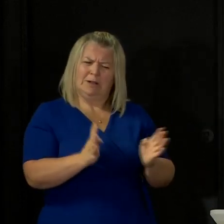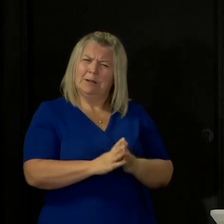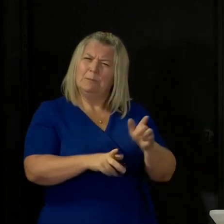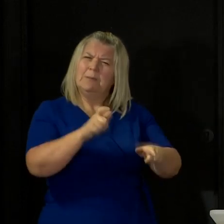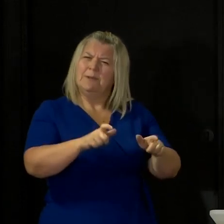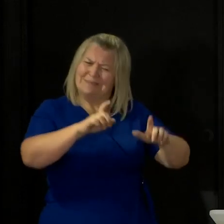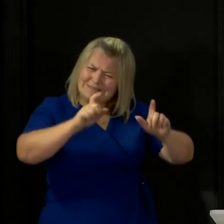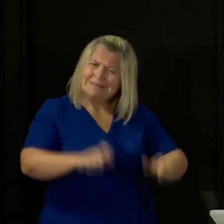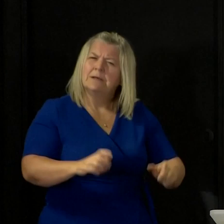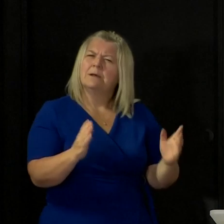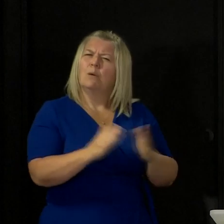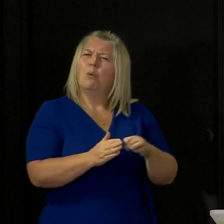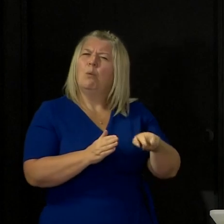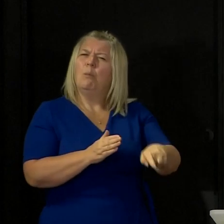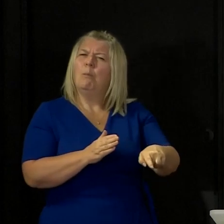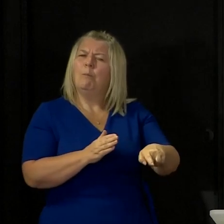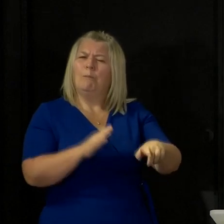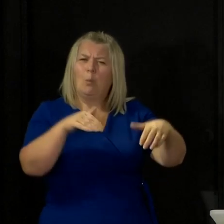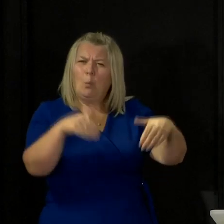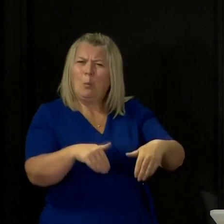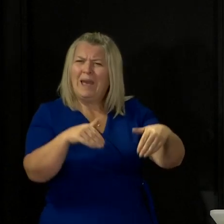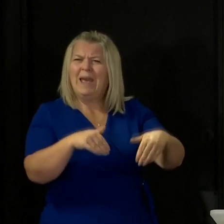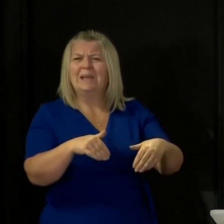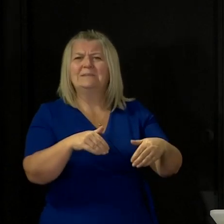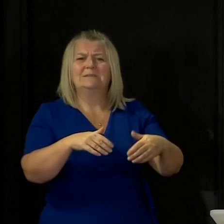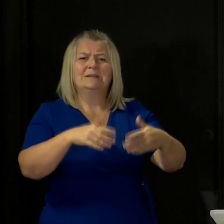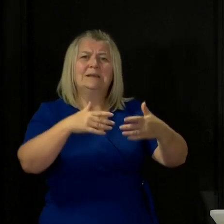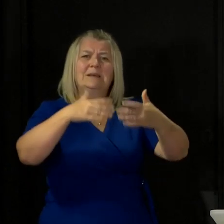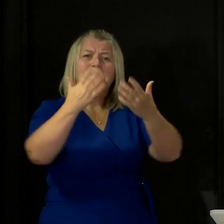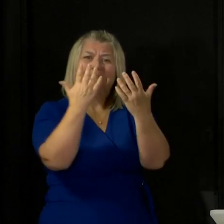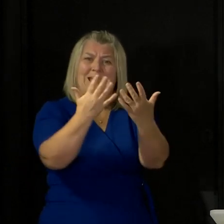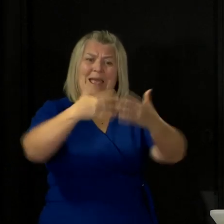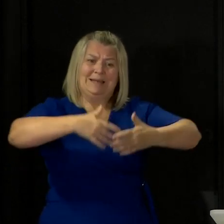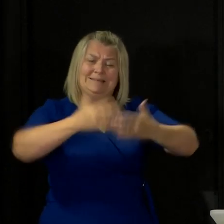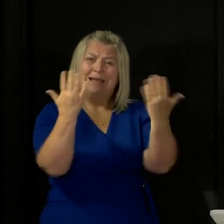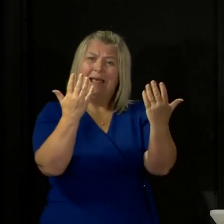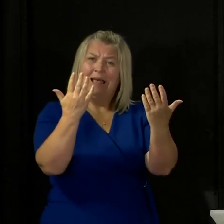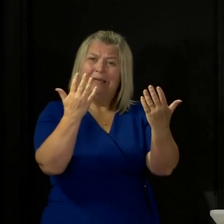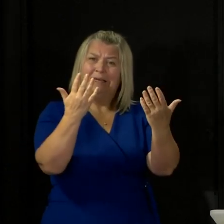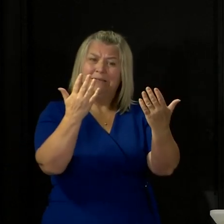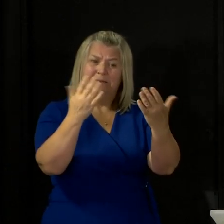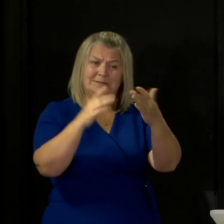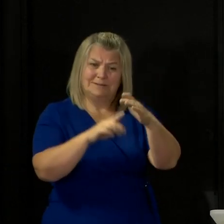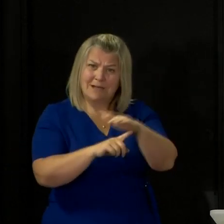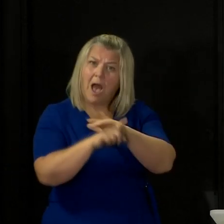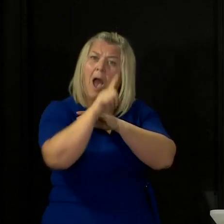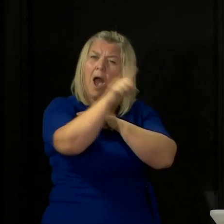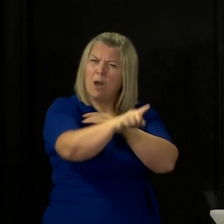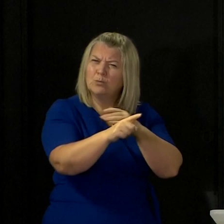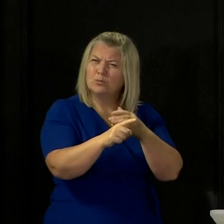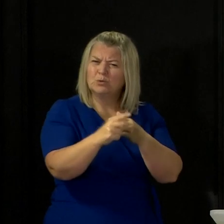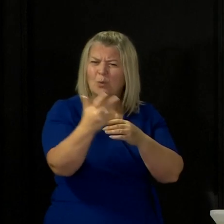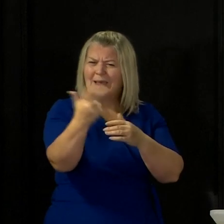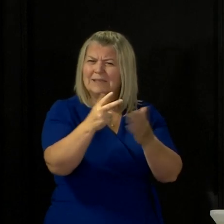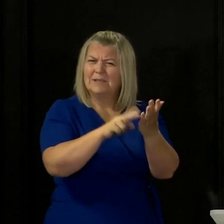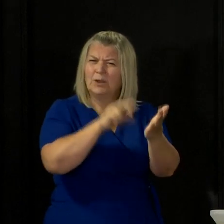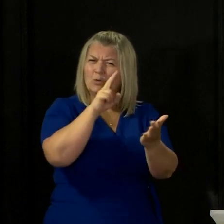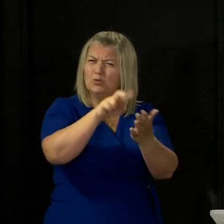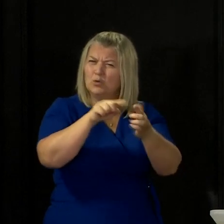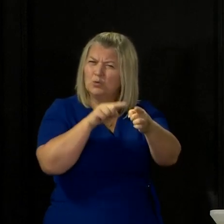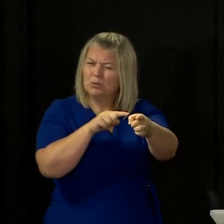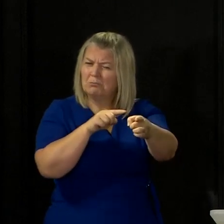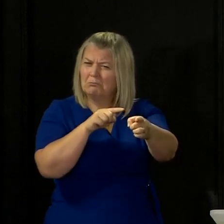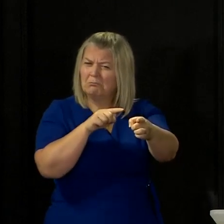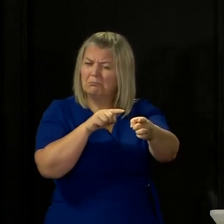frustrated that they have to meet, wait another 10 days before they can go outside when there is such a very low risk? And